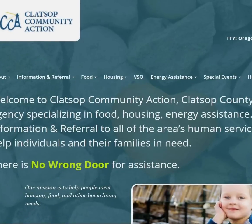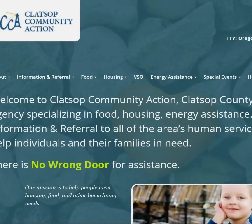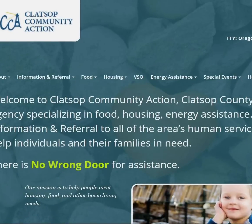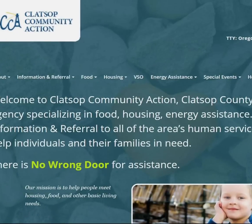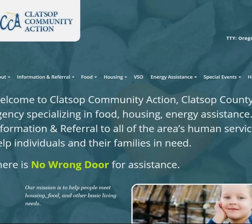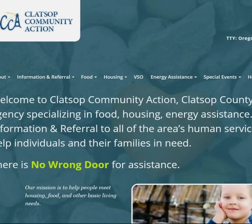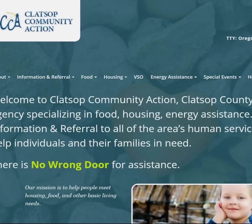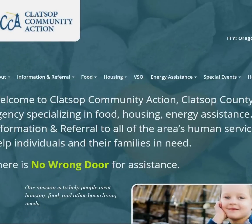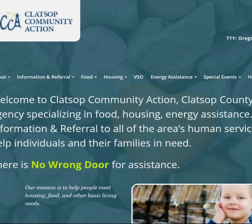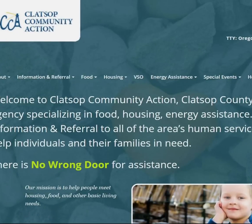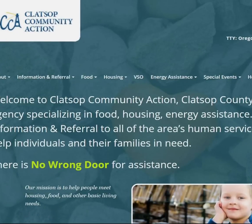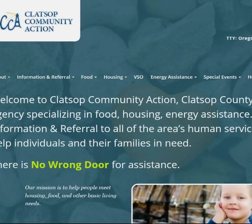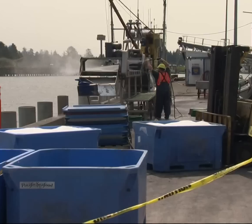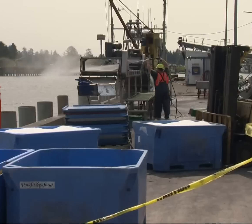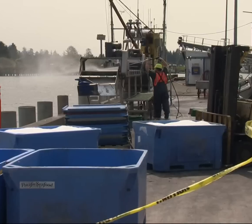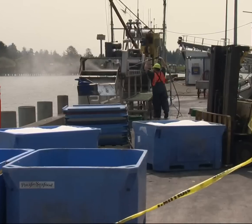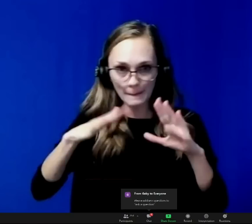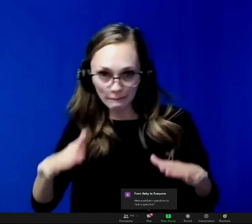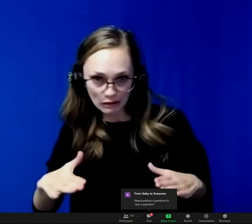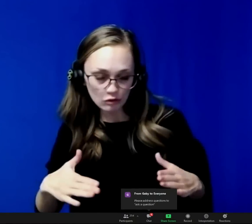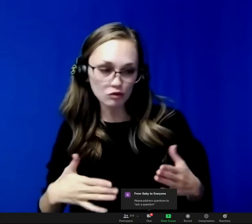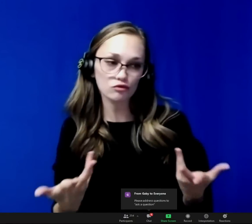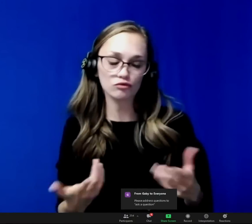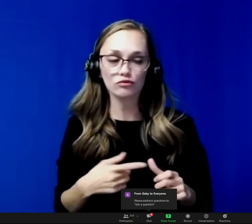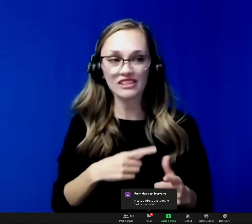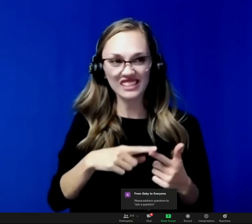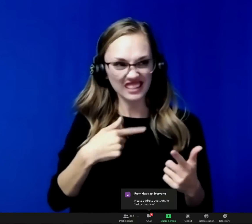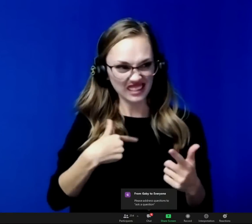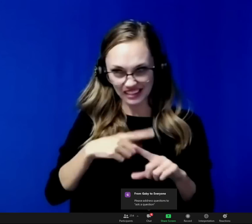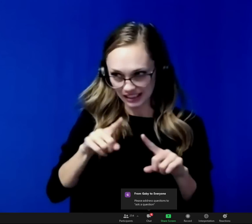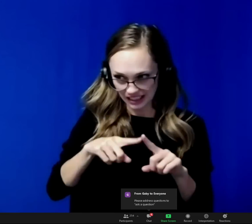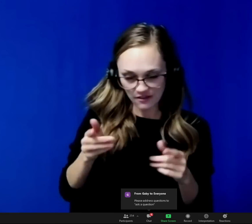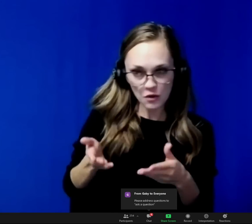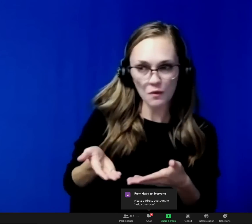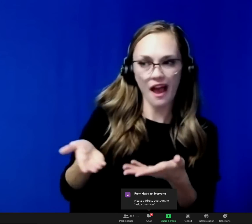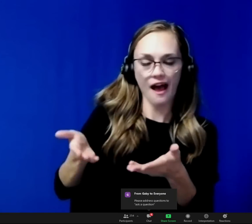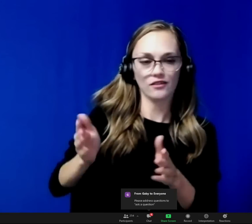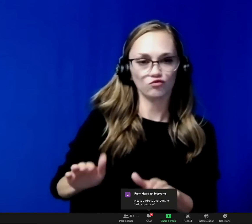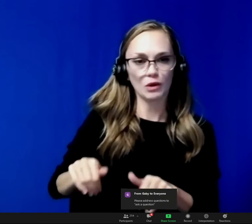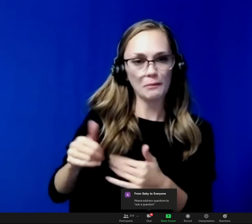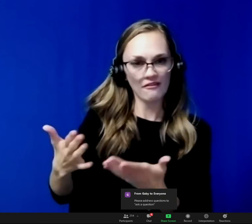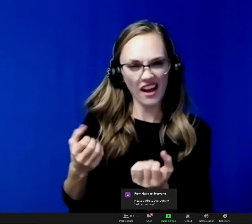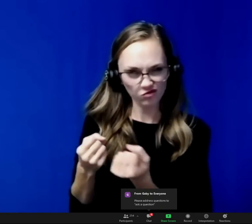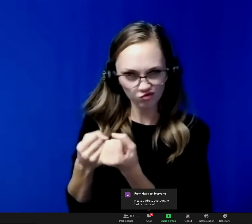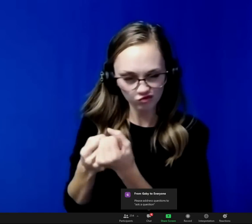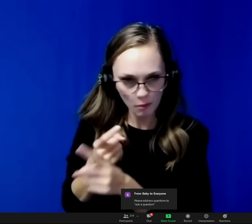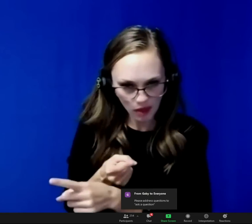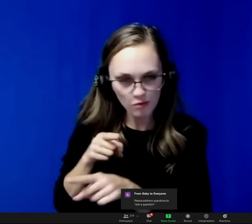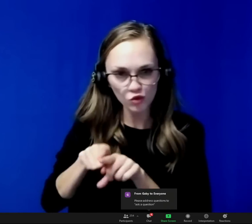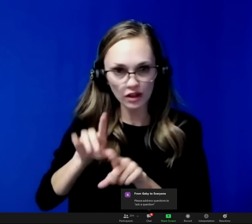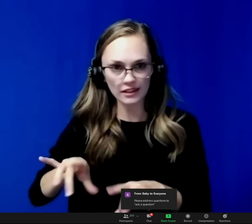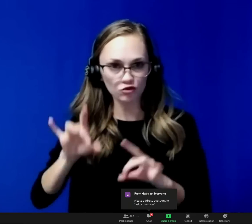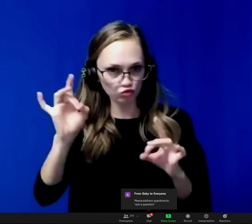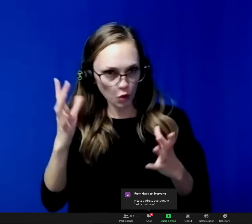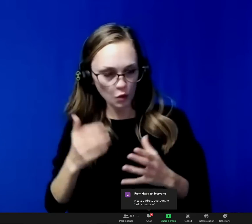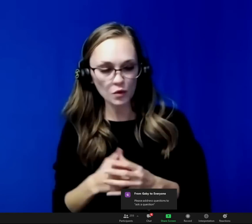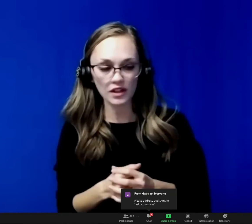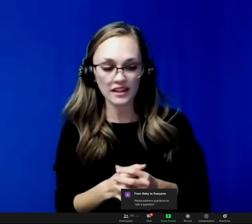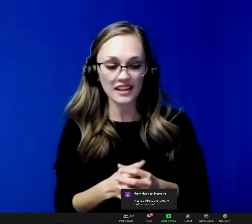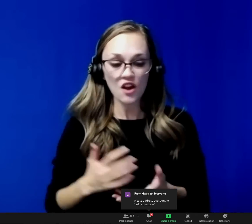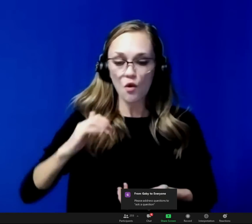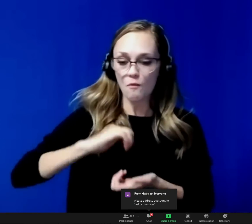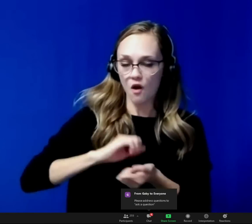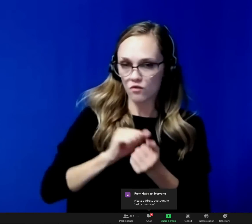Clatsop Community Action. In regards to the workers under quarantine from Pacific Seafood, we partnered with